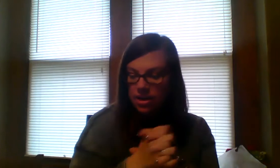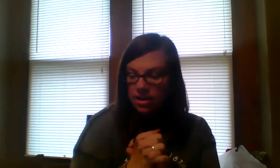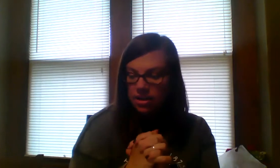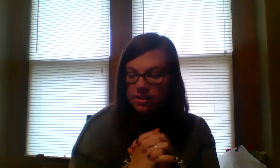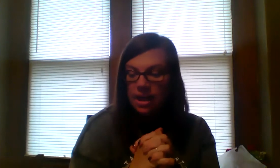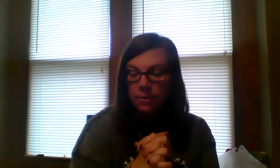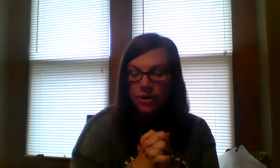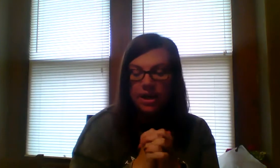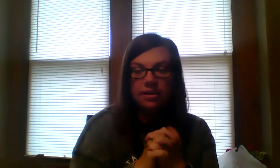submarine.